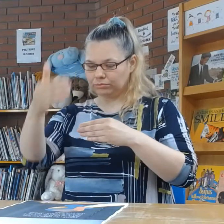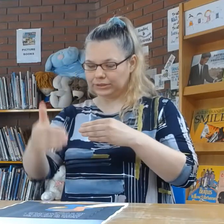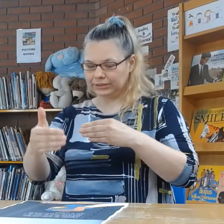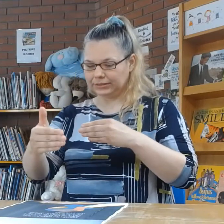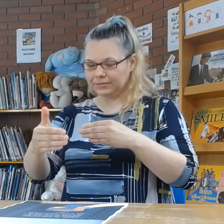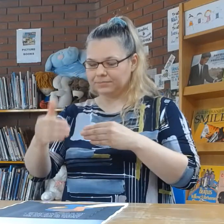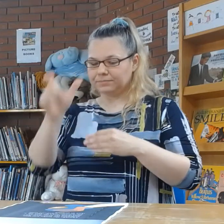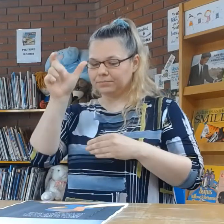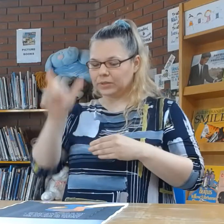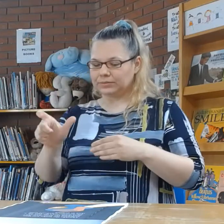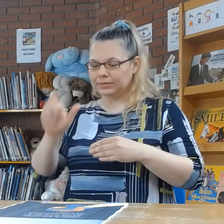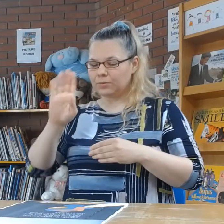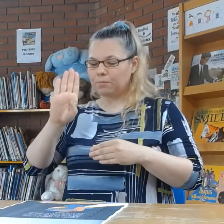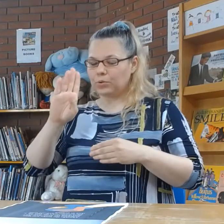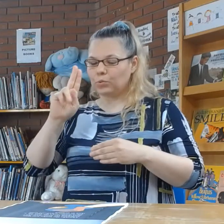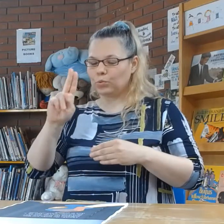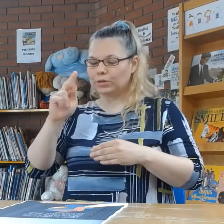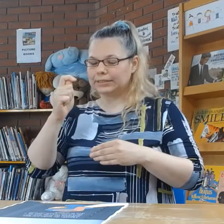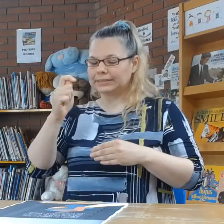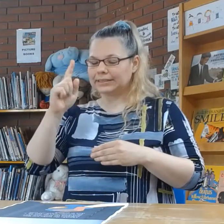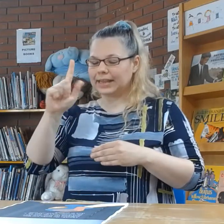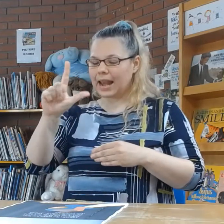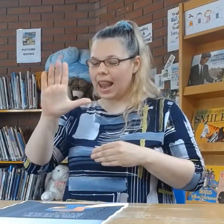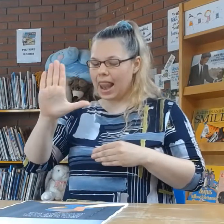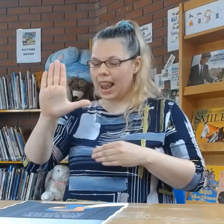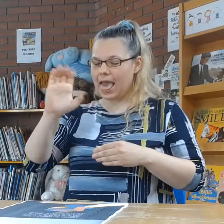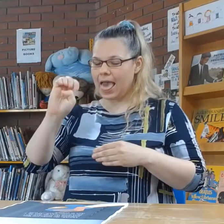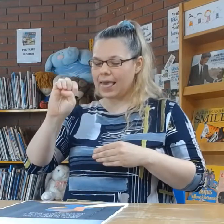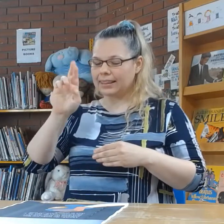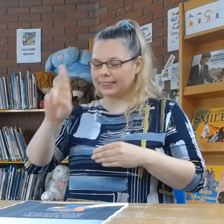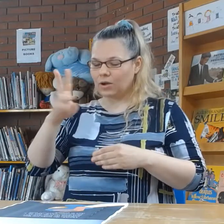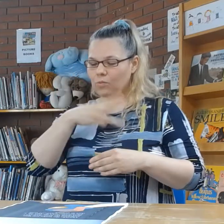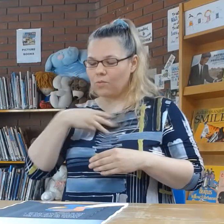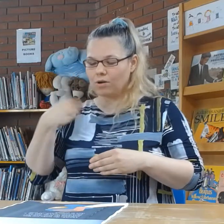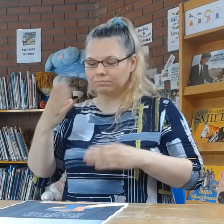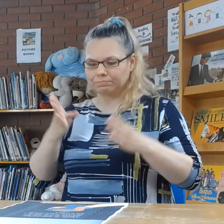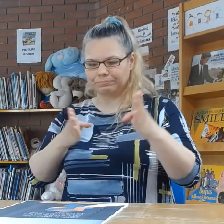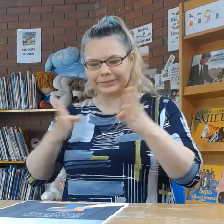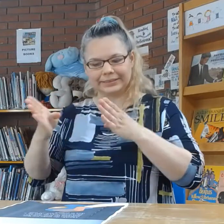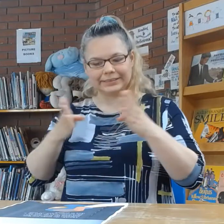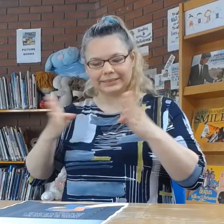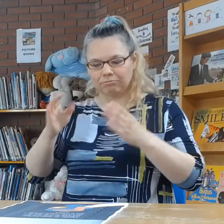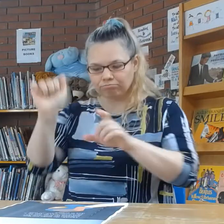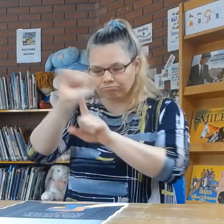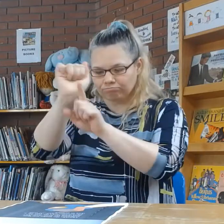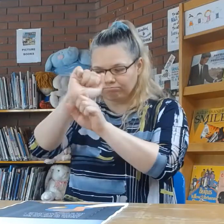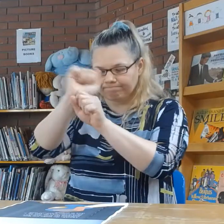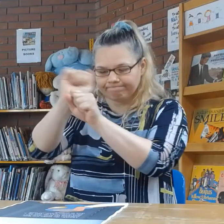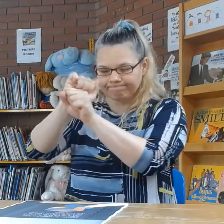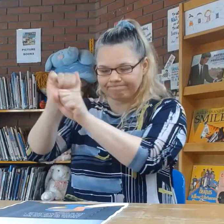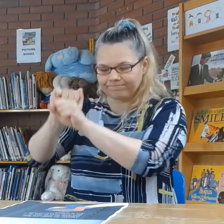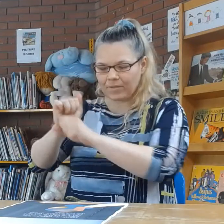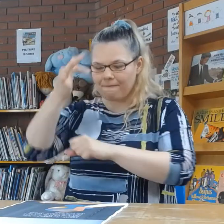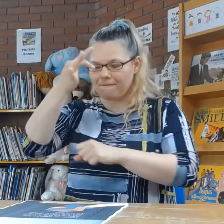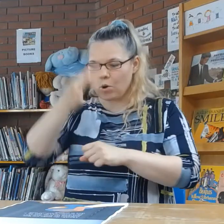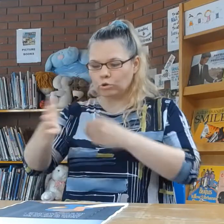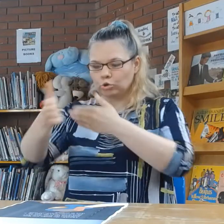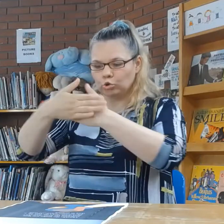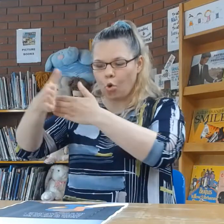Outside, the butler was busy polishing the front door.